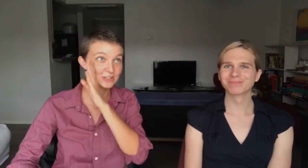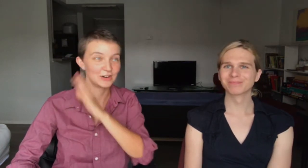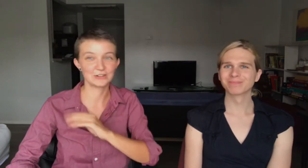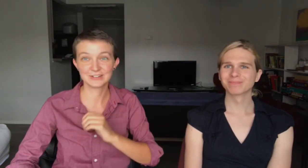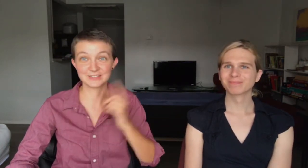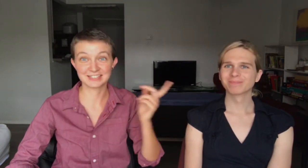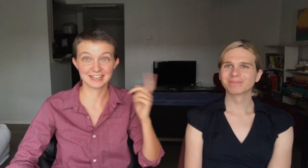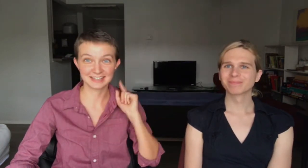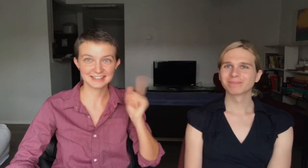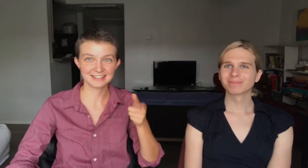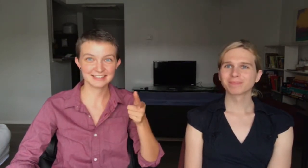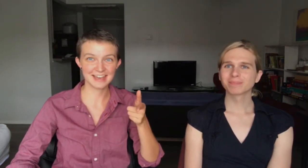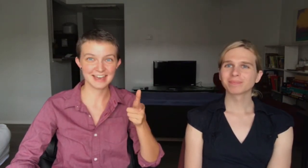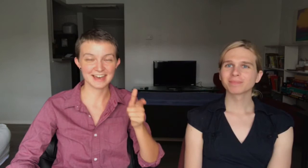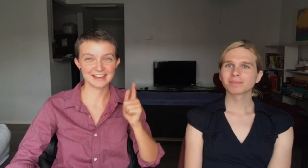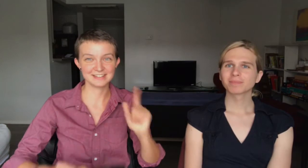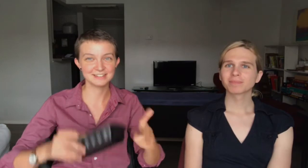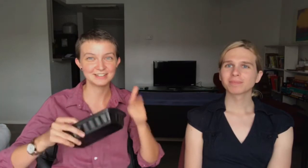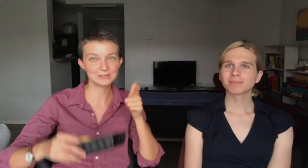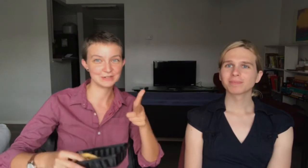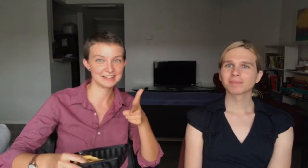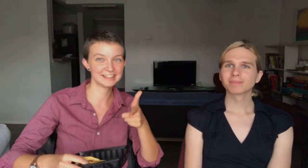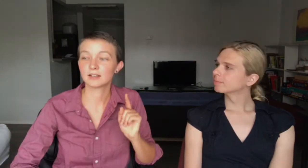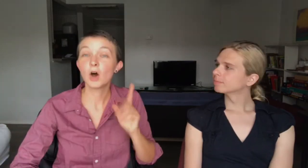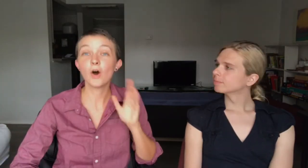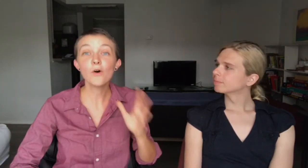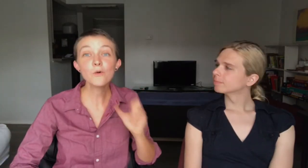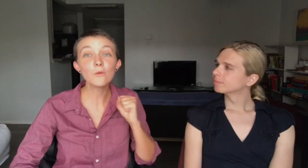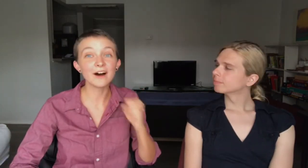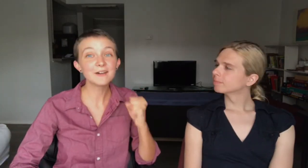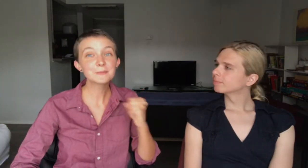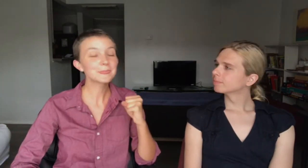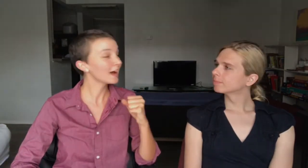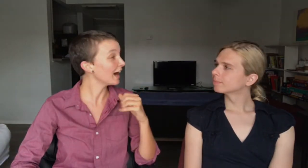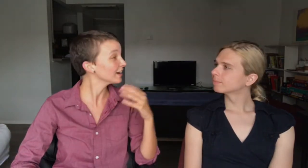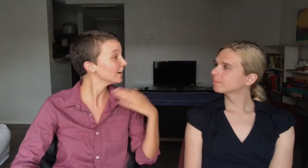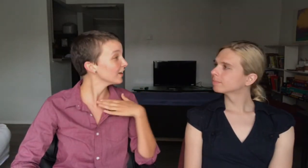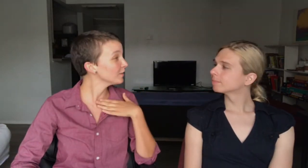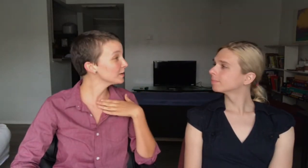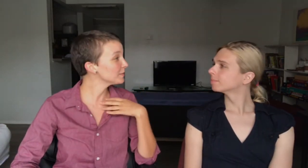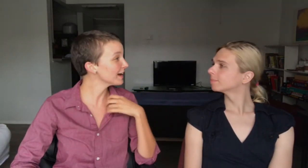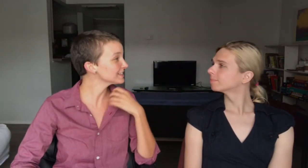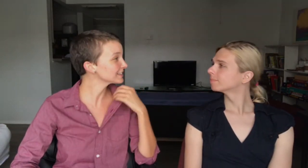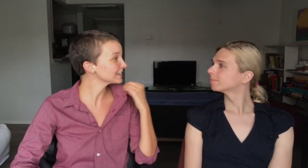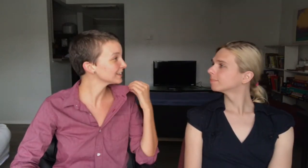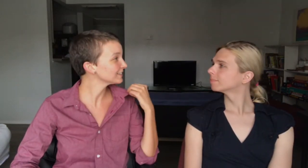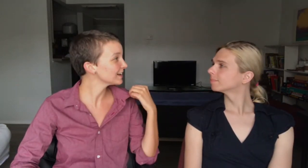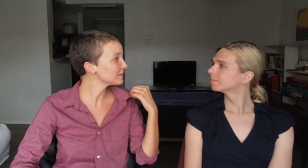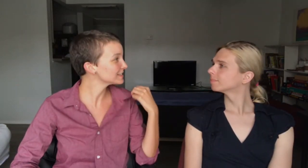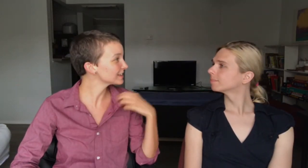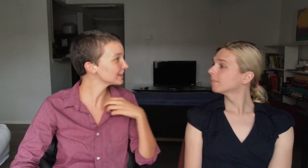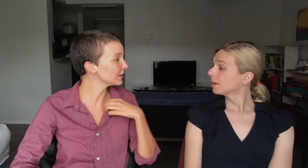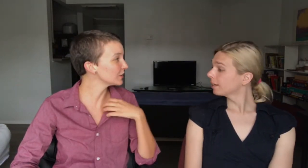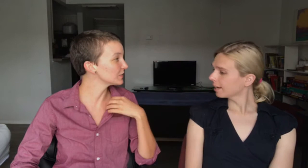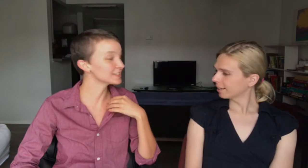So... I'm just like... Yeah! You're a good one. Oh! I got all my mask... My mask clothes. Yeah!